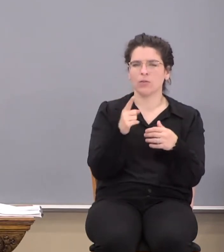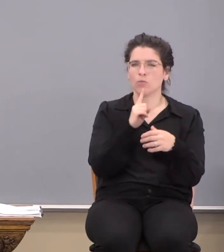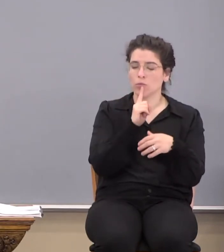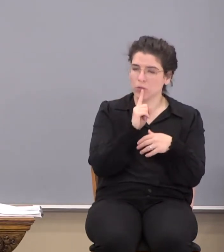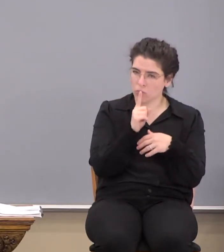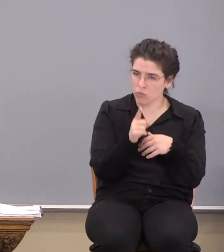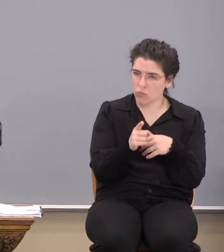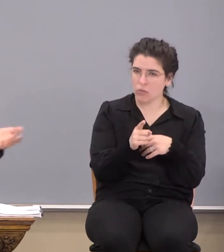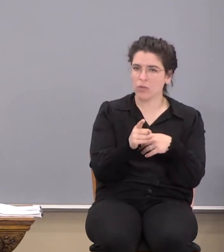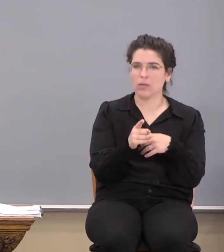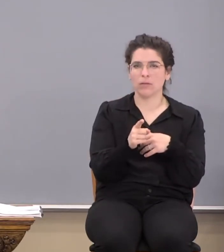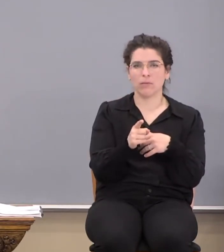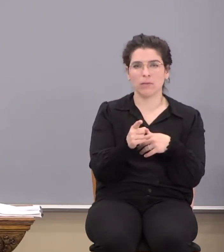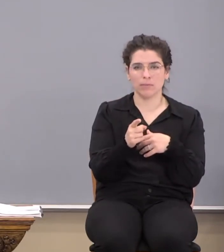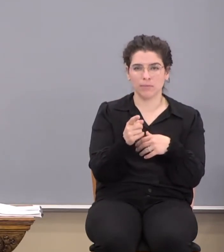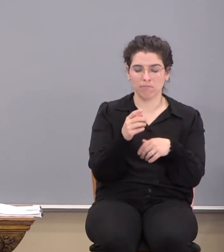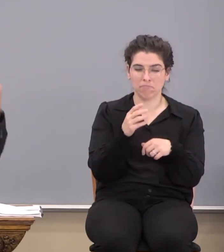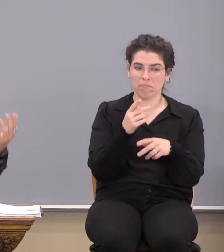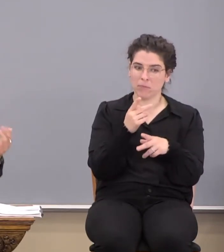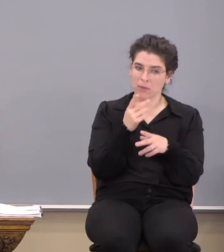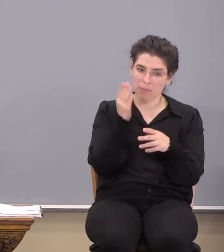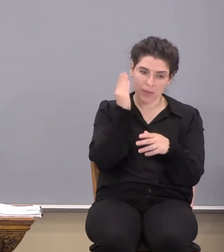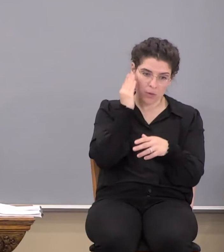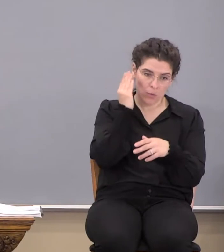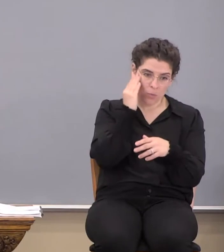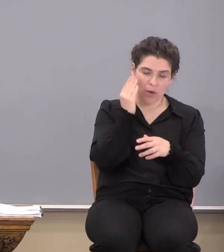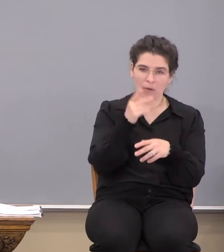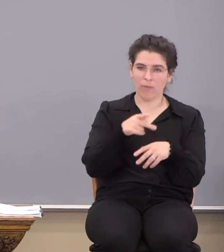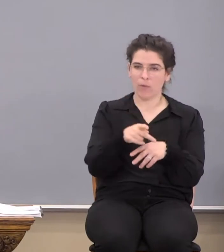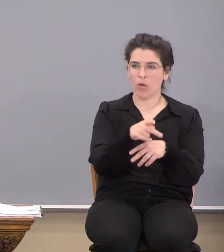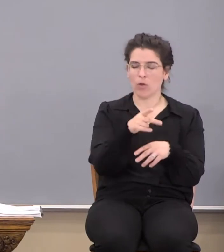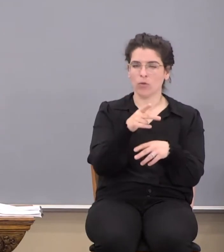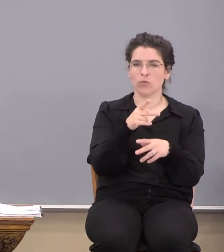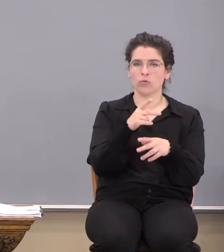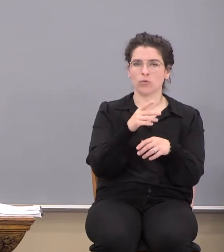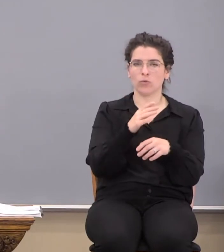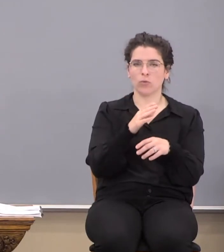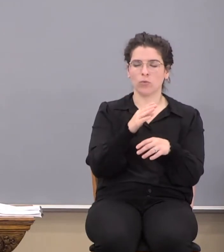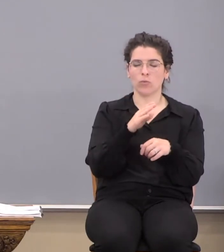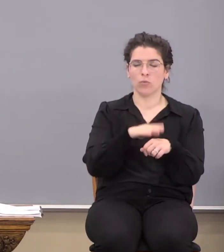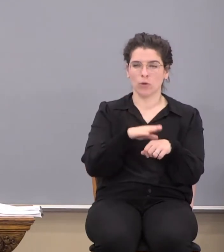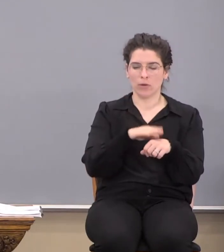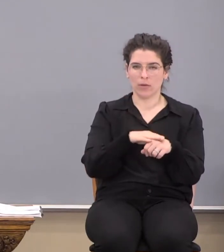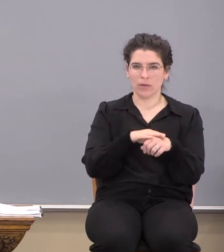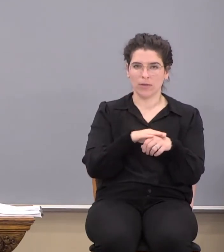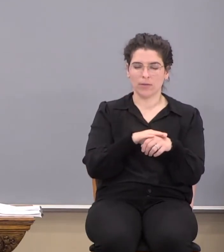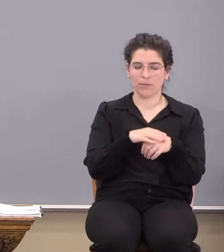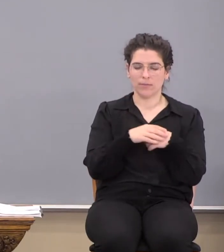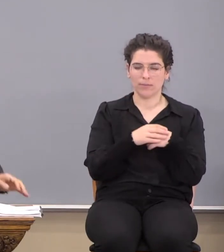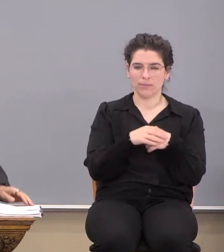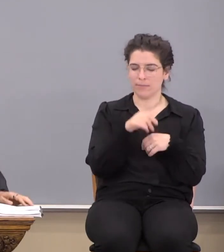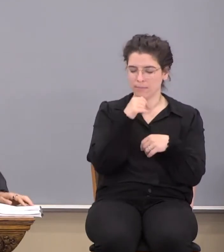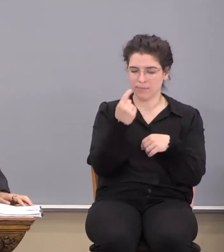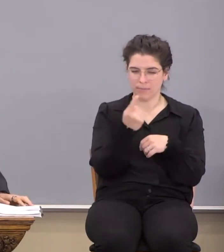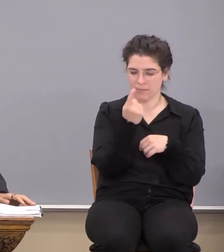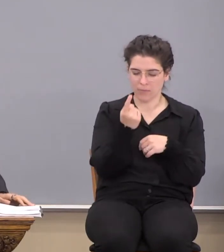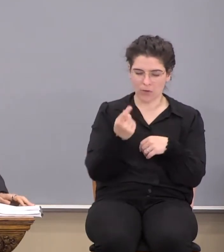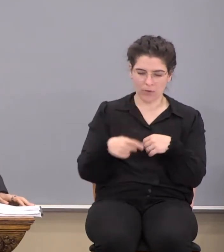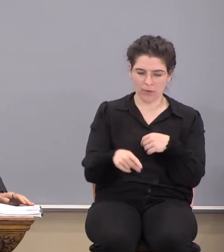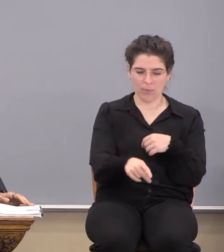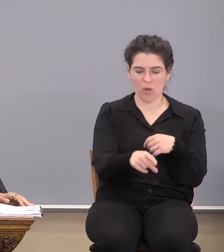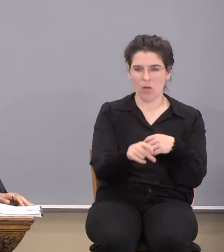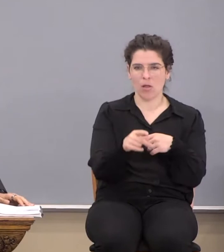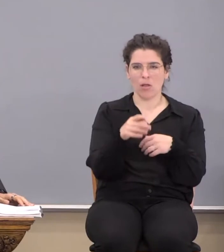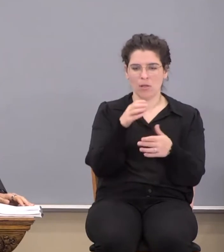truly heed Paul's warnings, be aware, pardon me, be on guard. And not only does the Apostle Paul in this